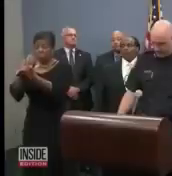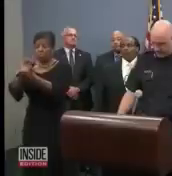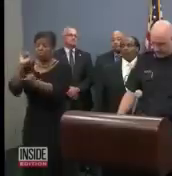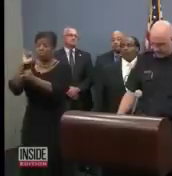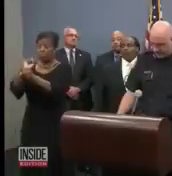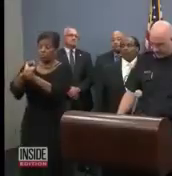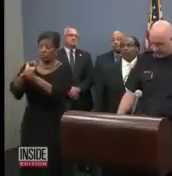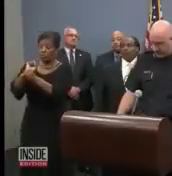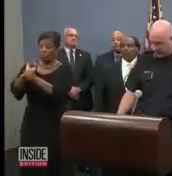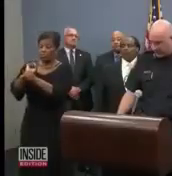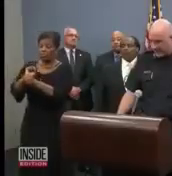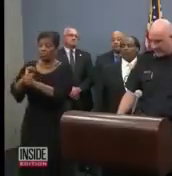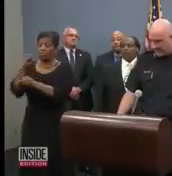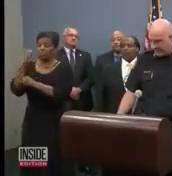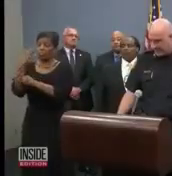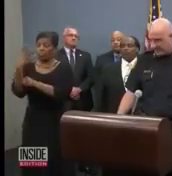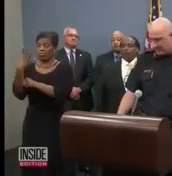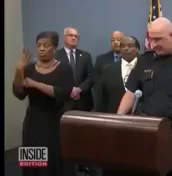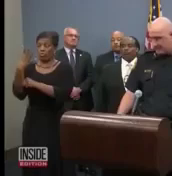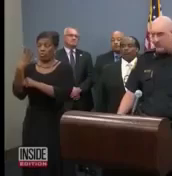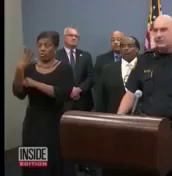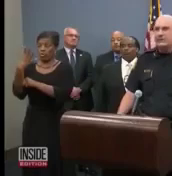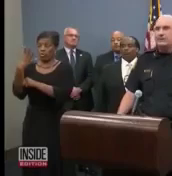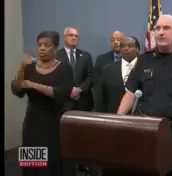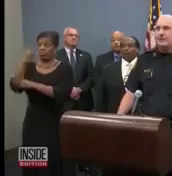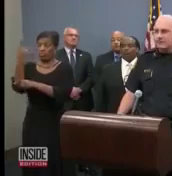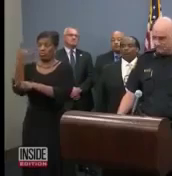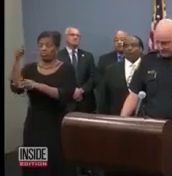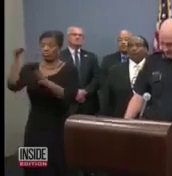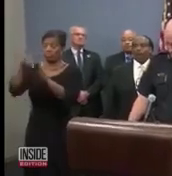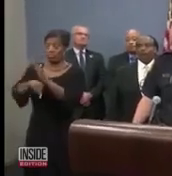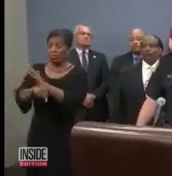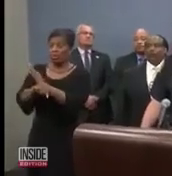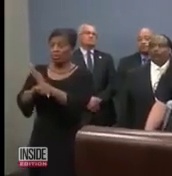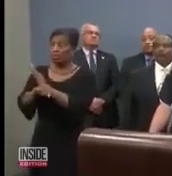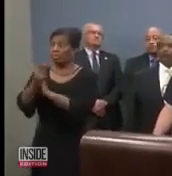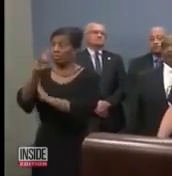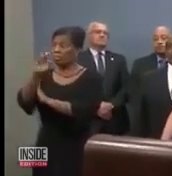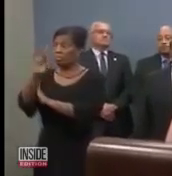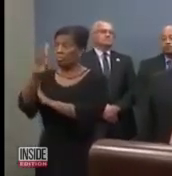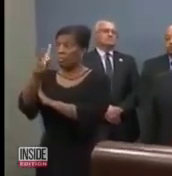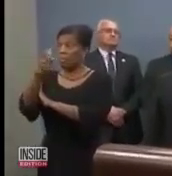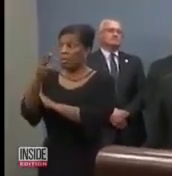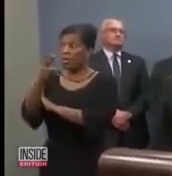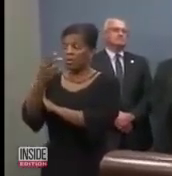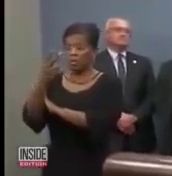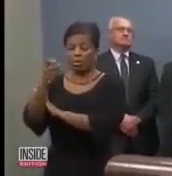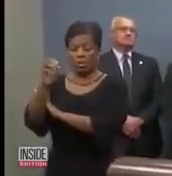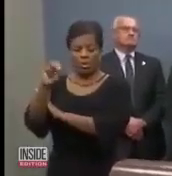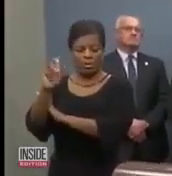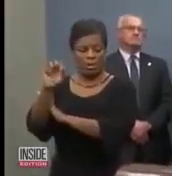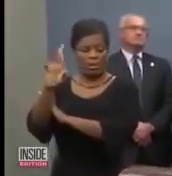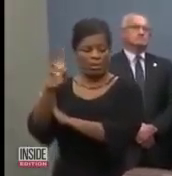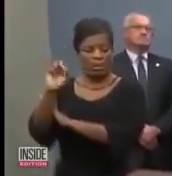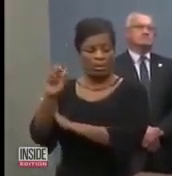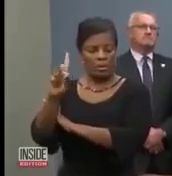charging four counts of first degree murder. Standing off to the side, apparently translating every word,